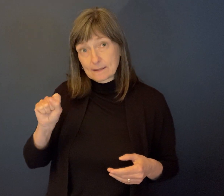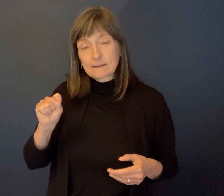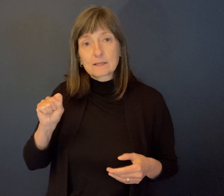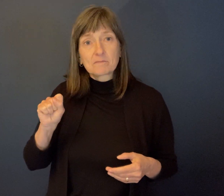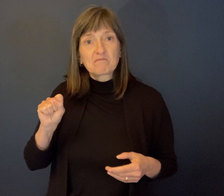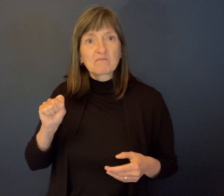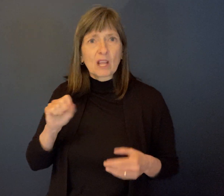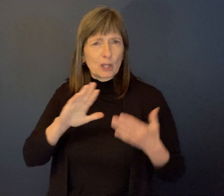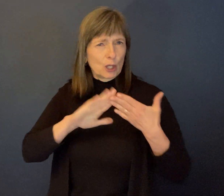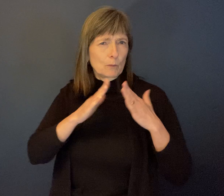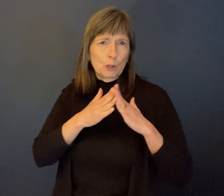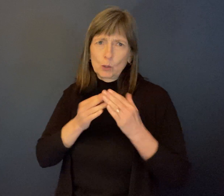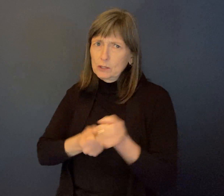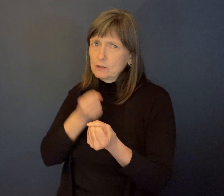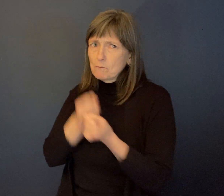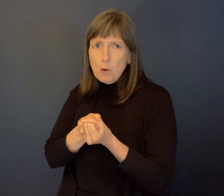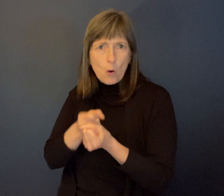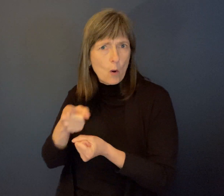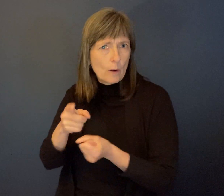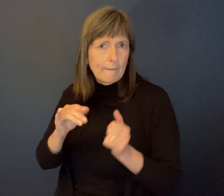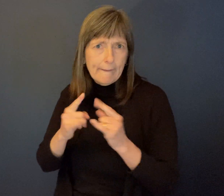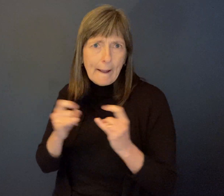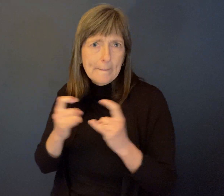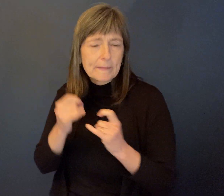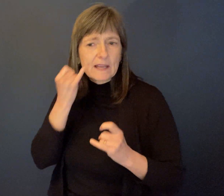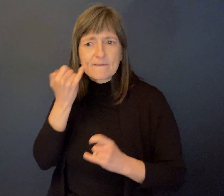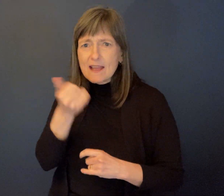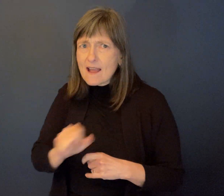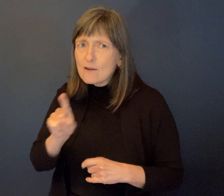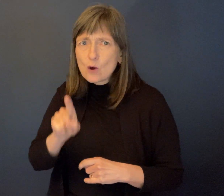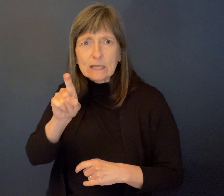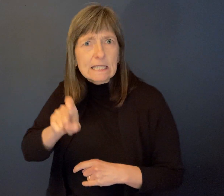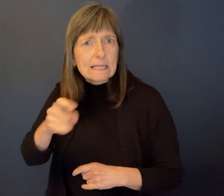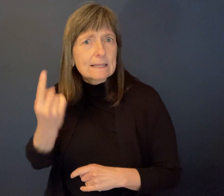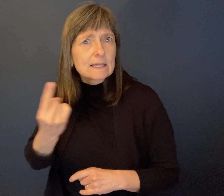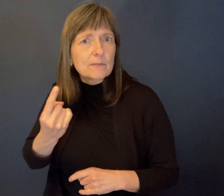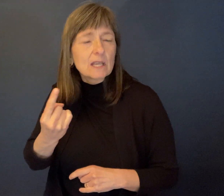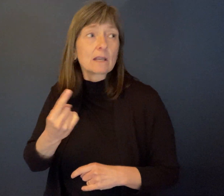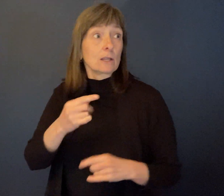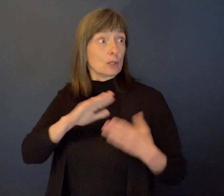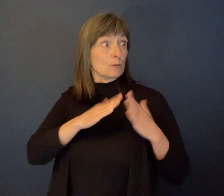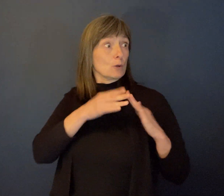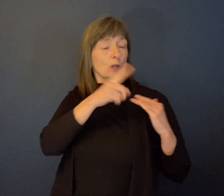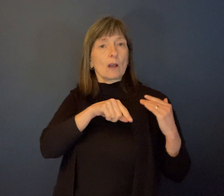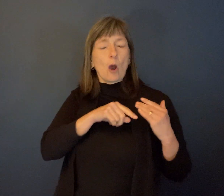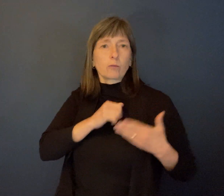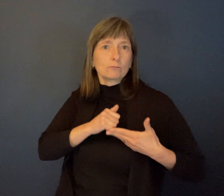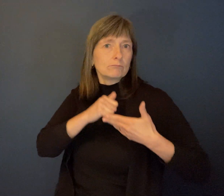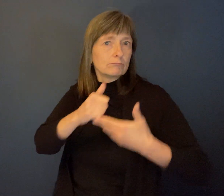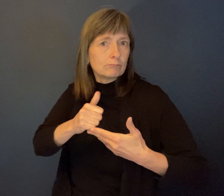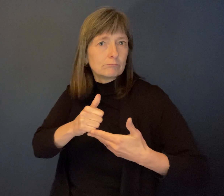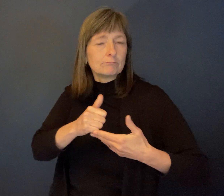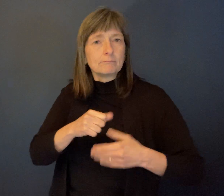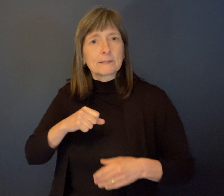I think if there was ever a need, there was somebody living in that community who could provide and support, you know, either staff or the building or whatever.